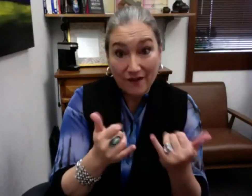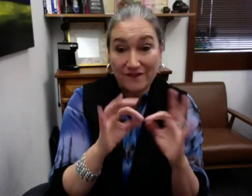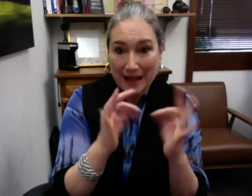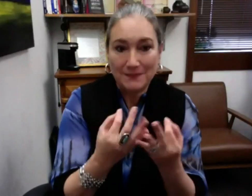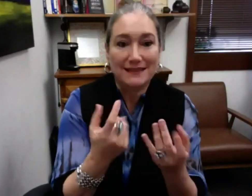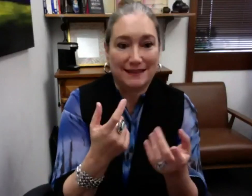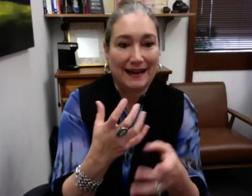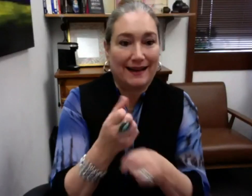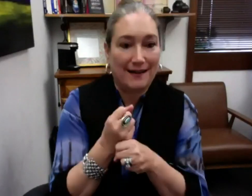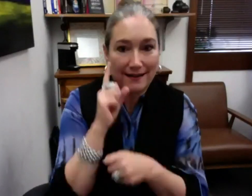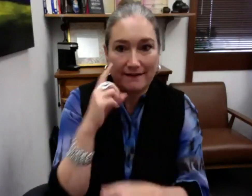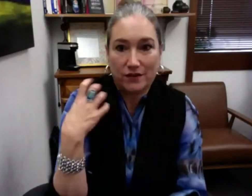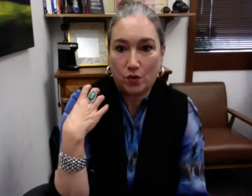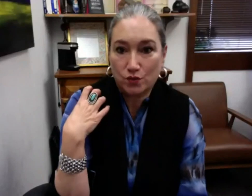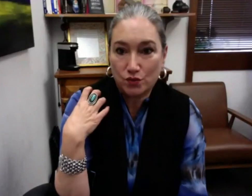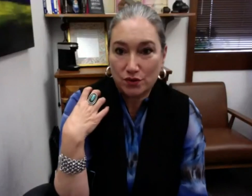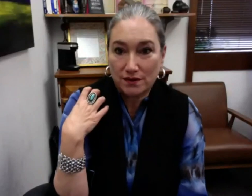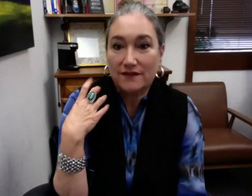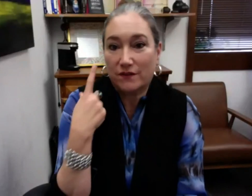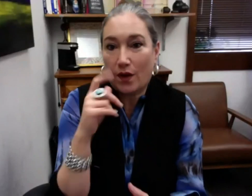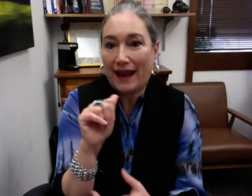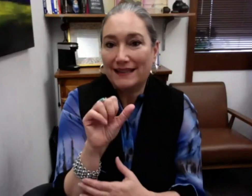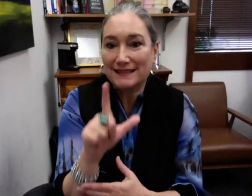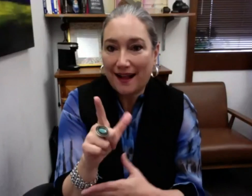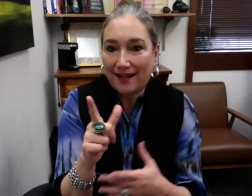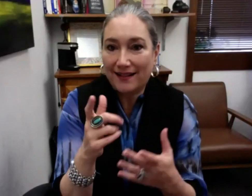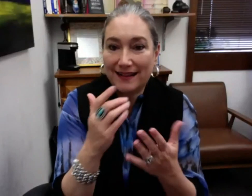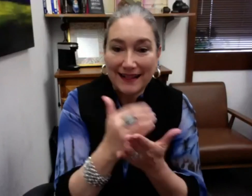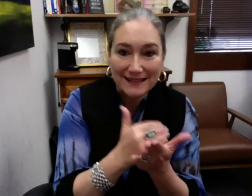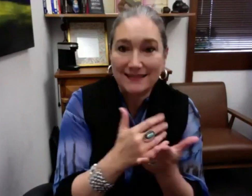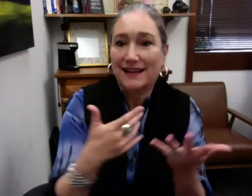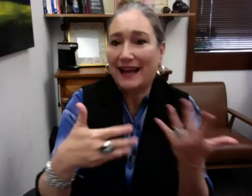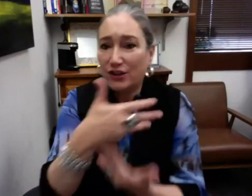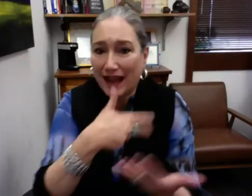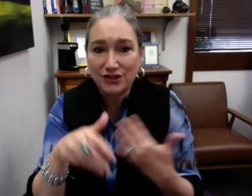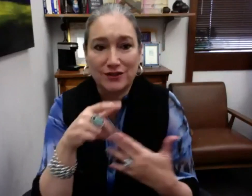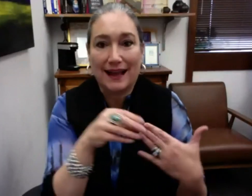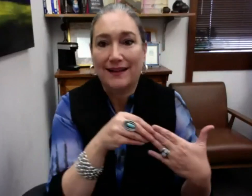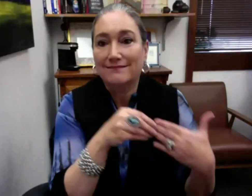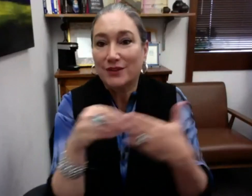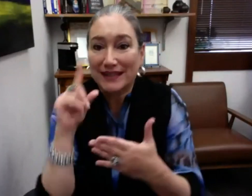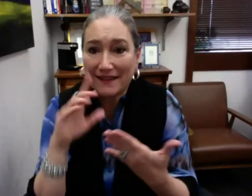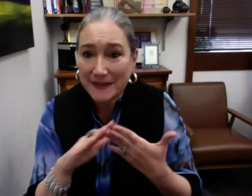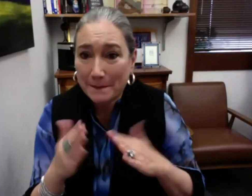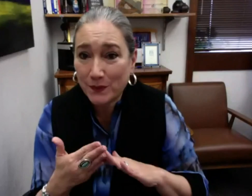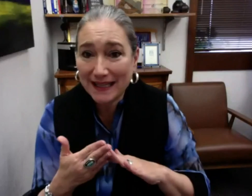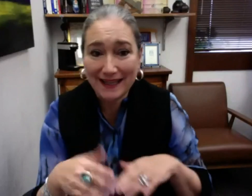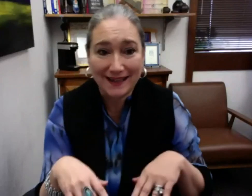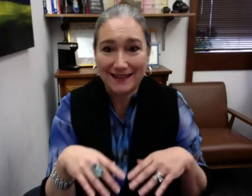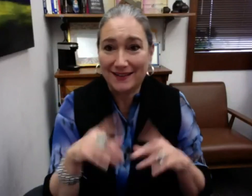but having to be flexible and pliable and working with the families and making sure they are receiving a Deaf coach for ASL lessons,